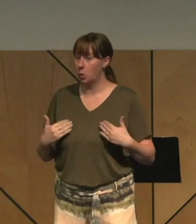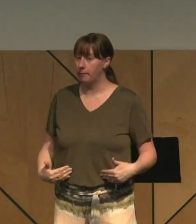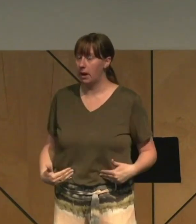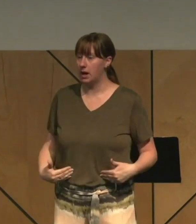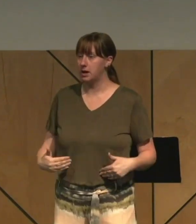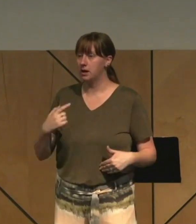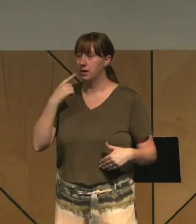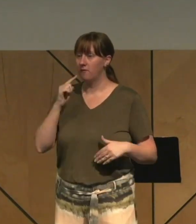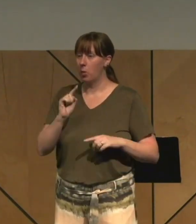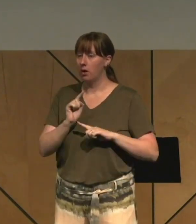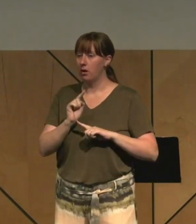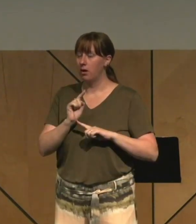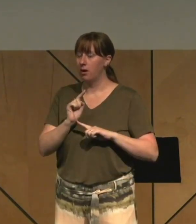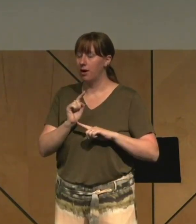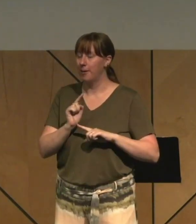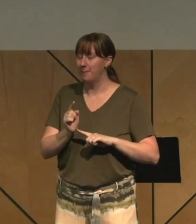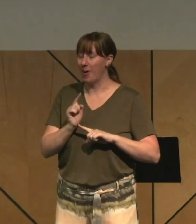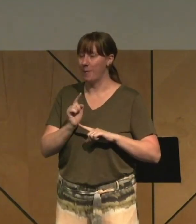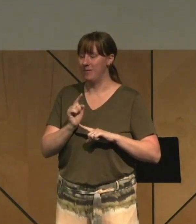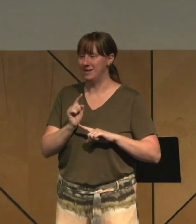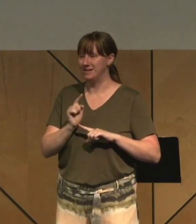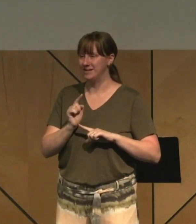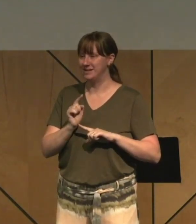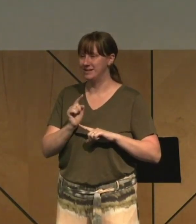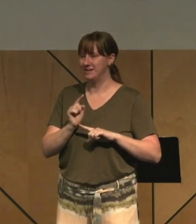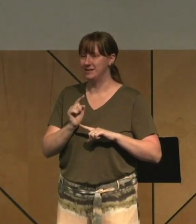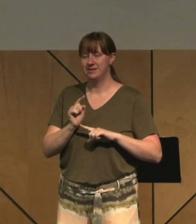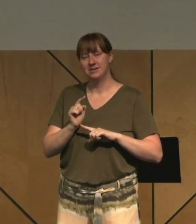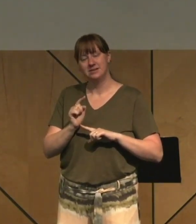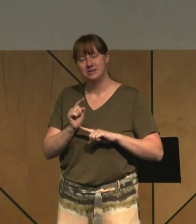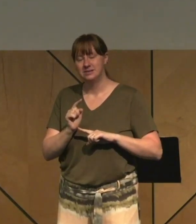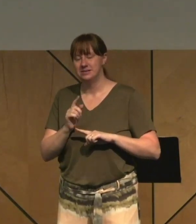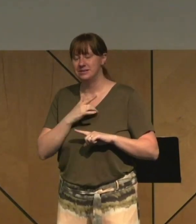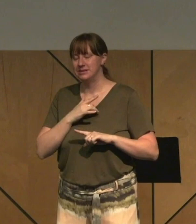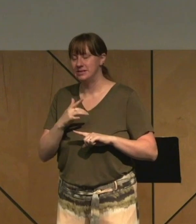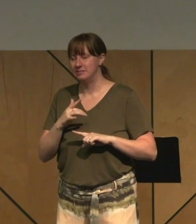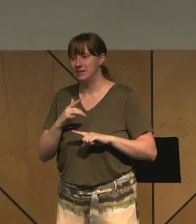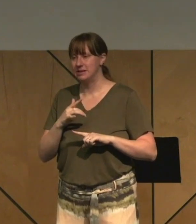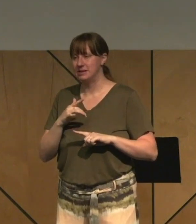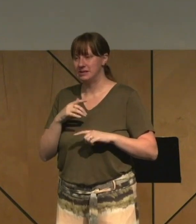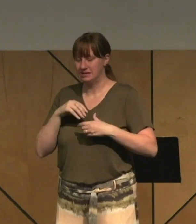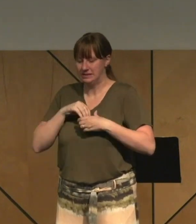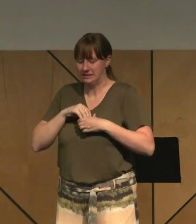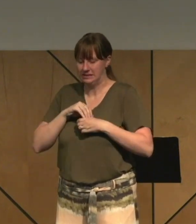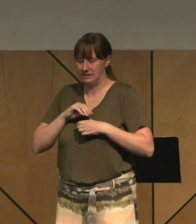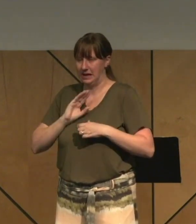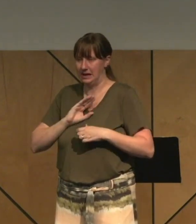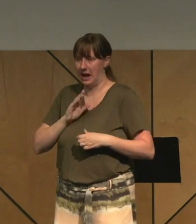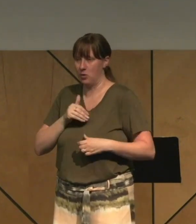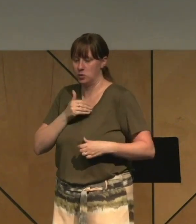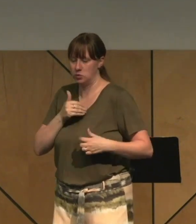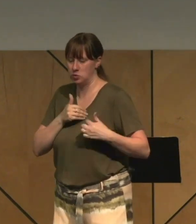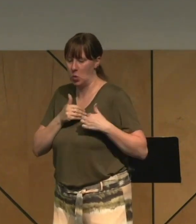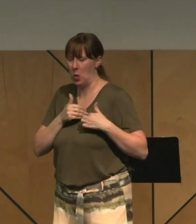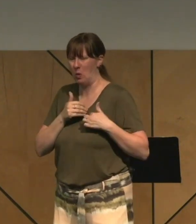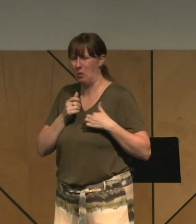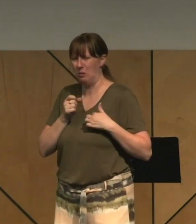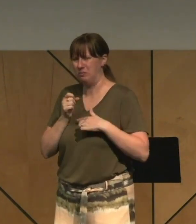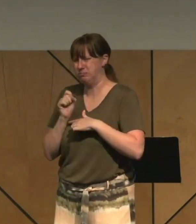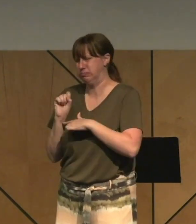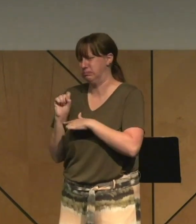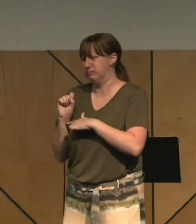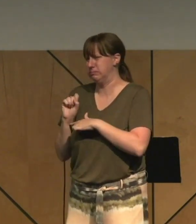usually our souls within us revolt. And say something like,